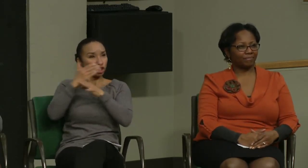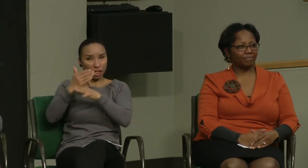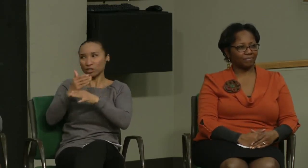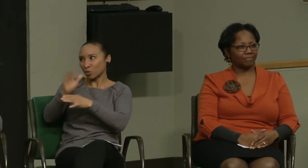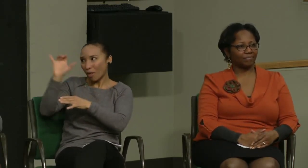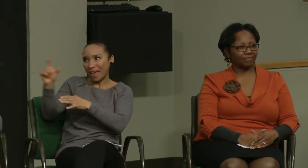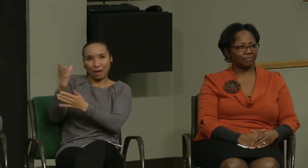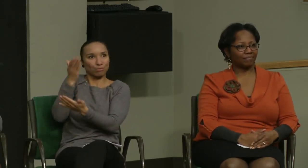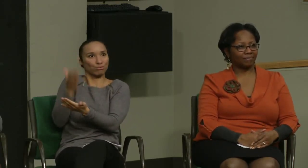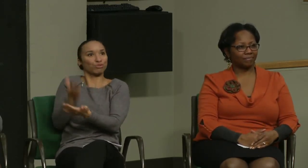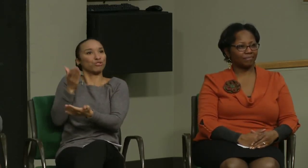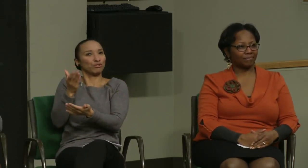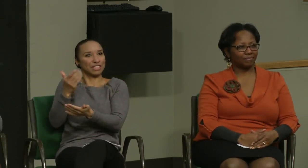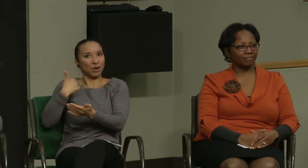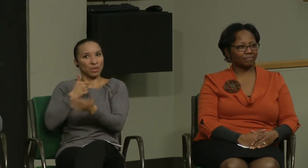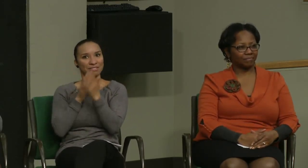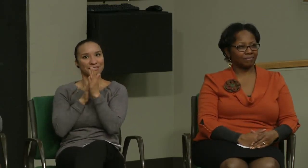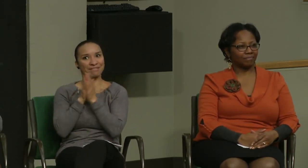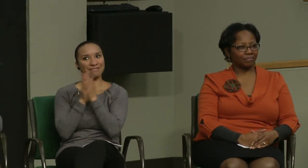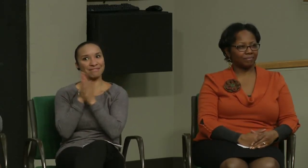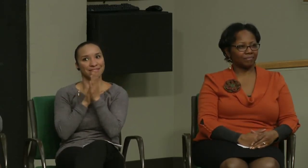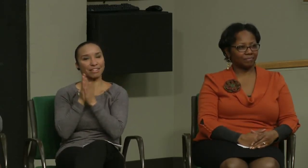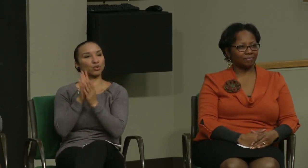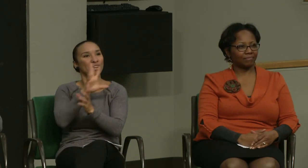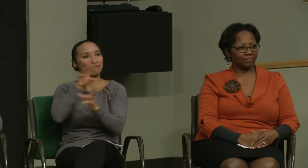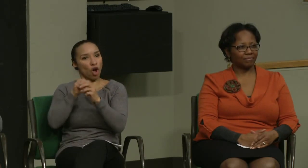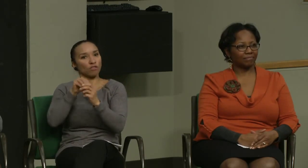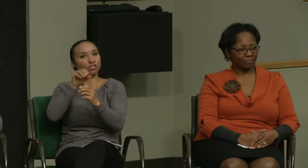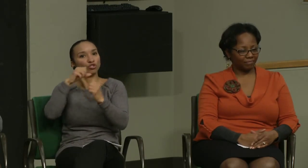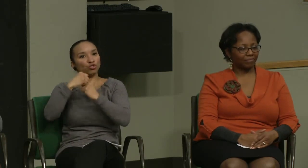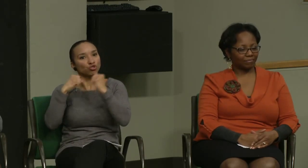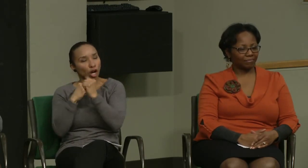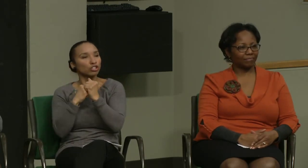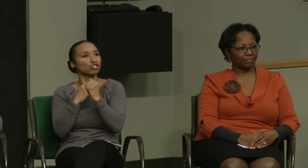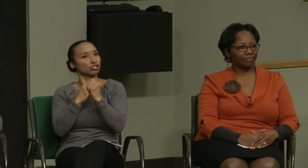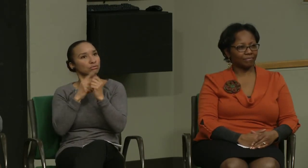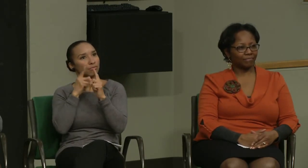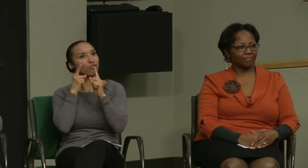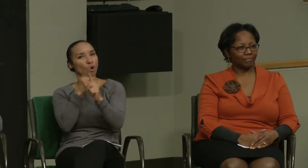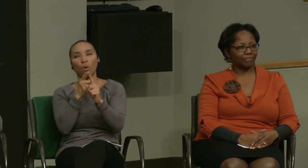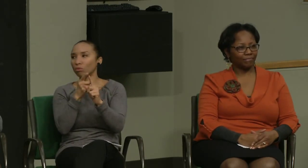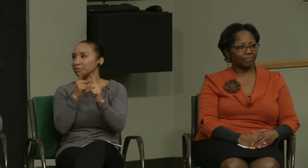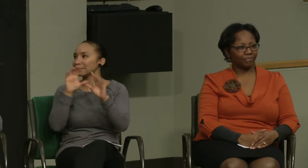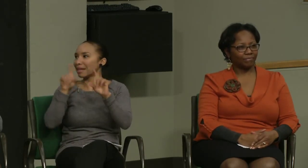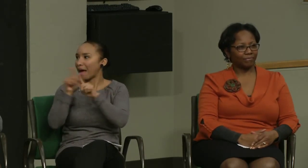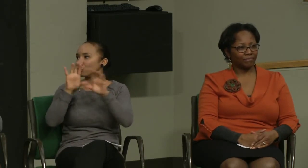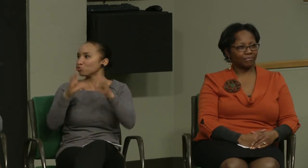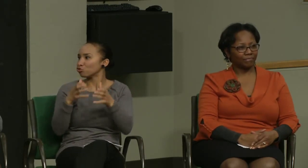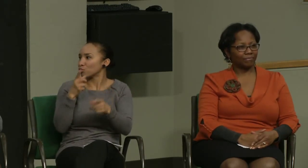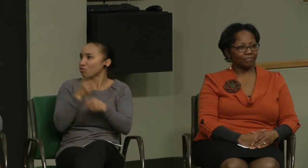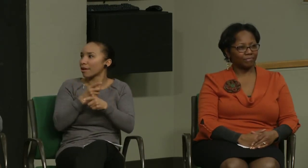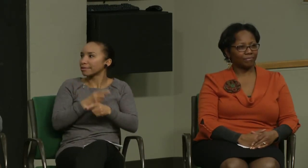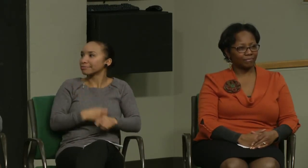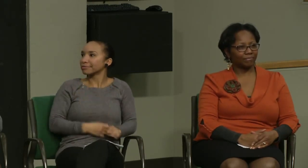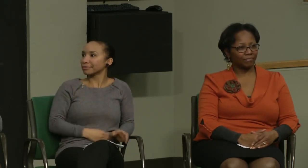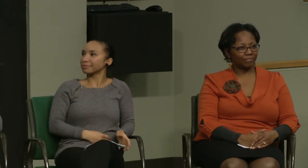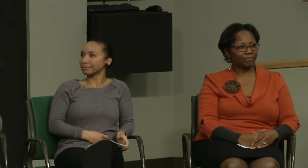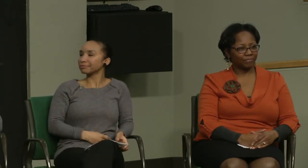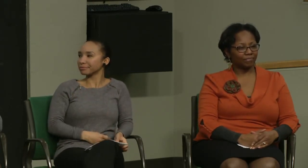was guiding or directing what we did it just shows that we were involved to work together and we worked as a